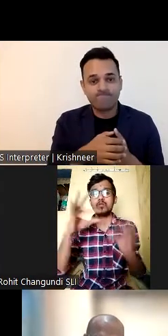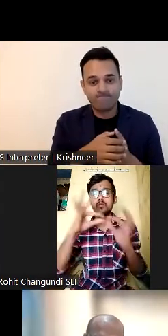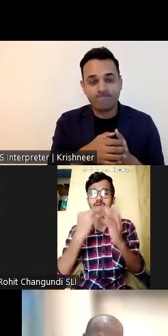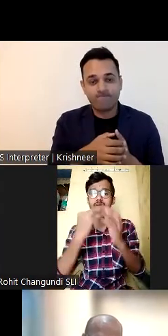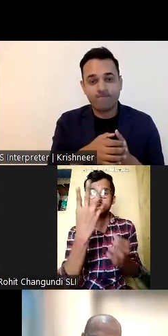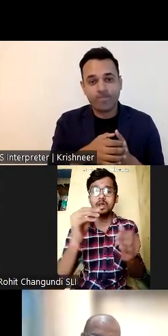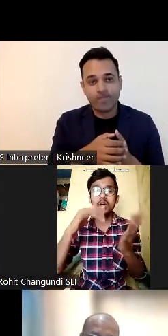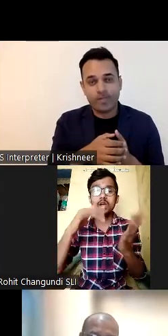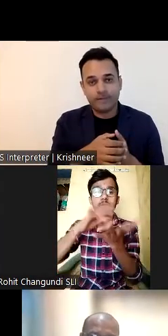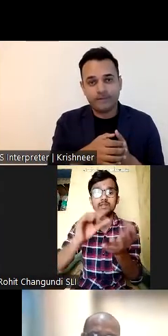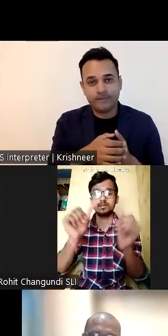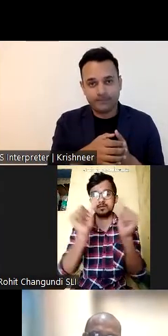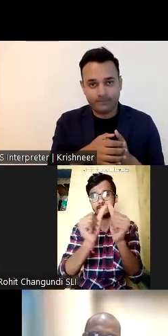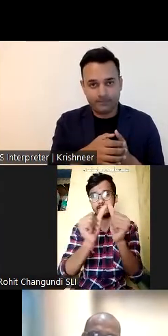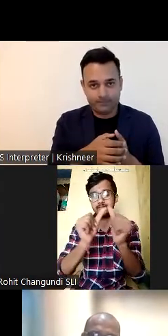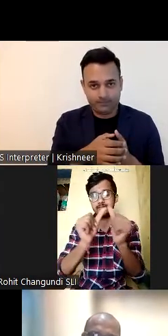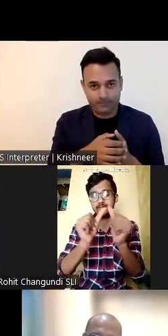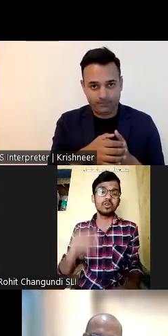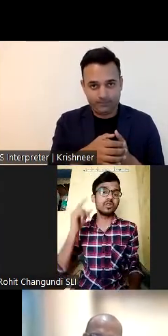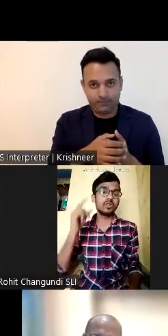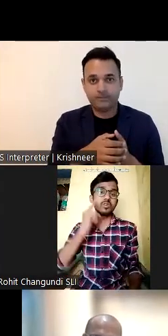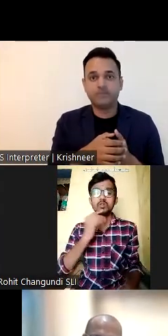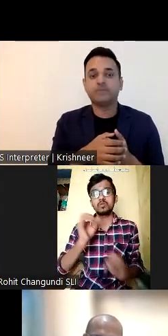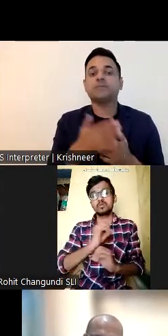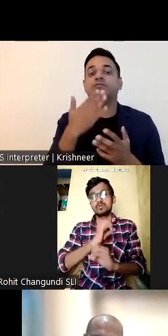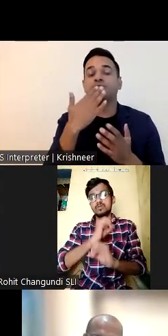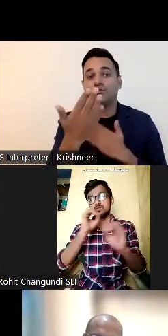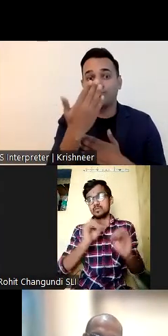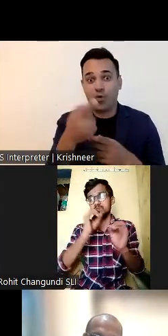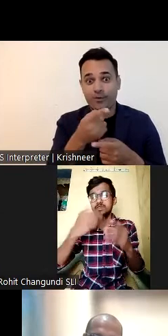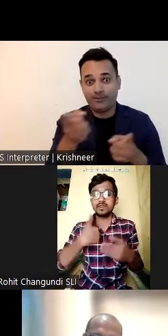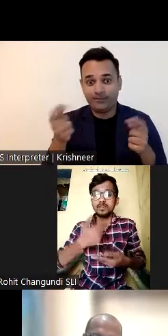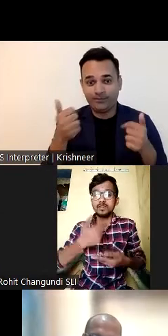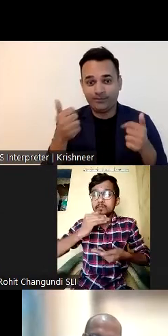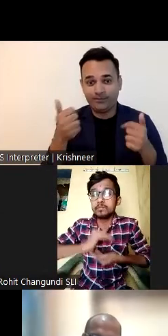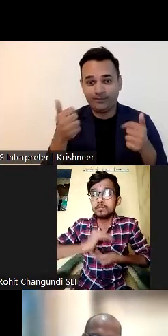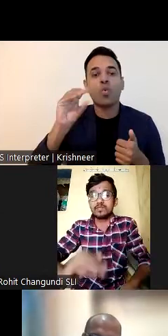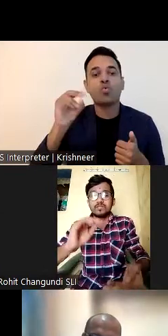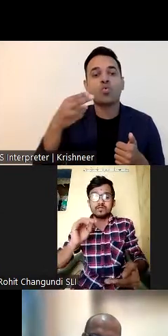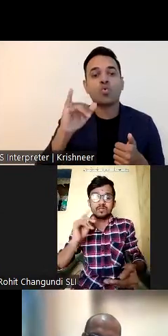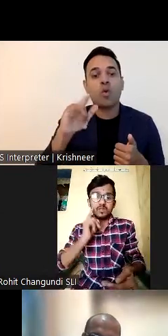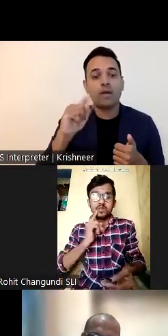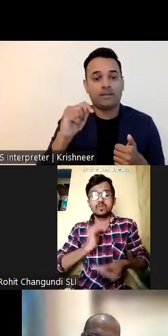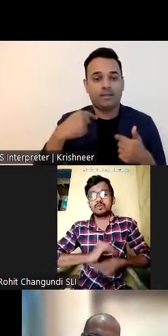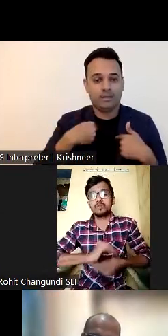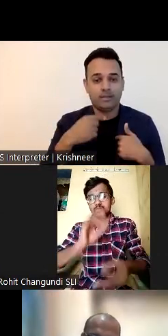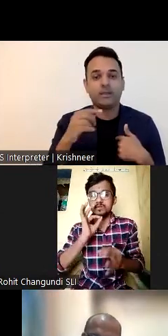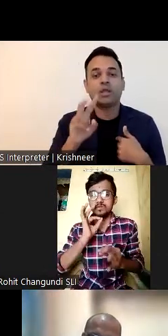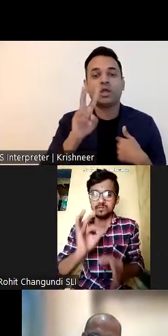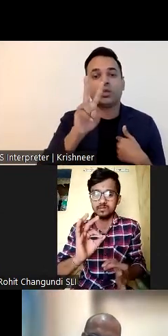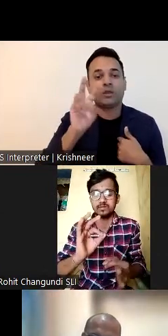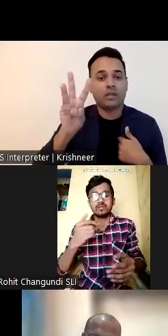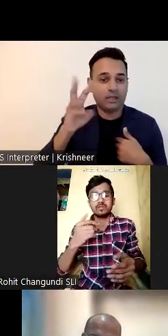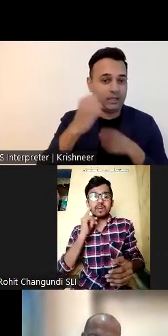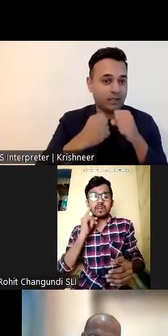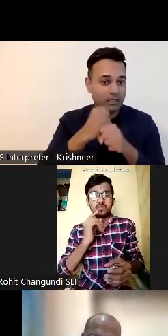Mumbai. I cannot hear or speak from birth. I have completed my higher education from a special school in Dombevili, Thane